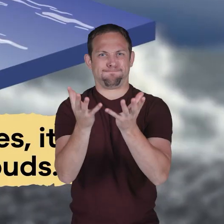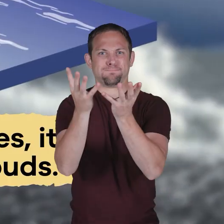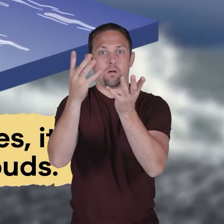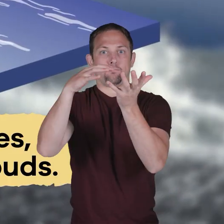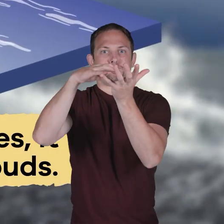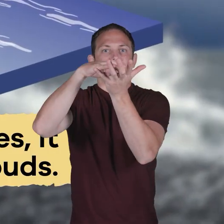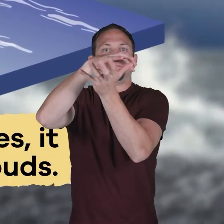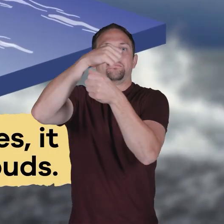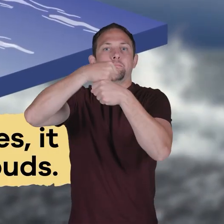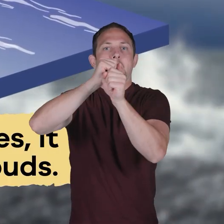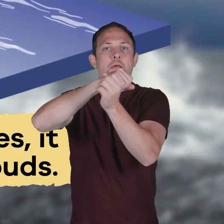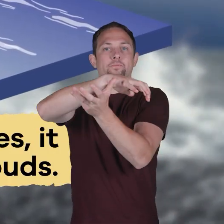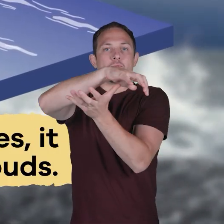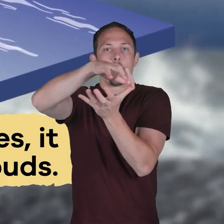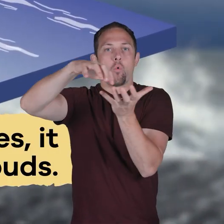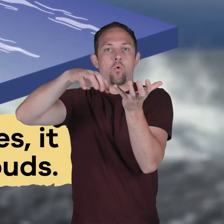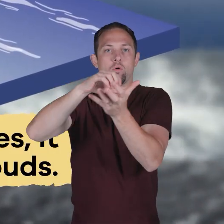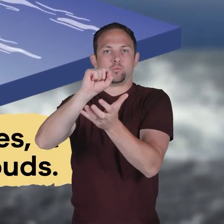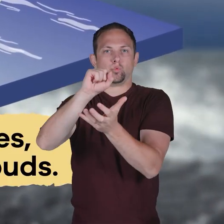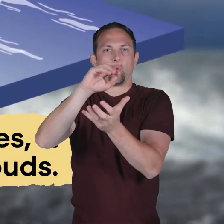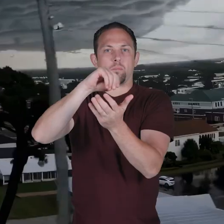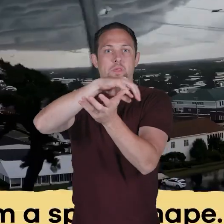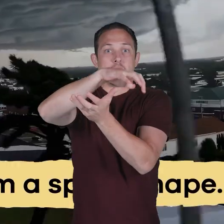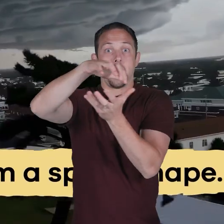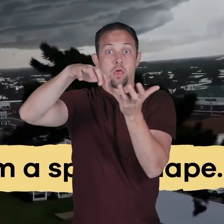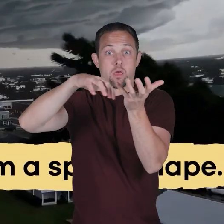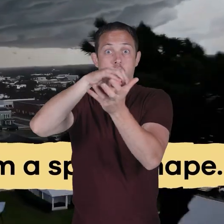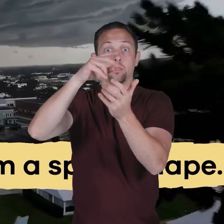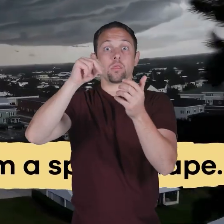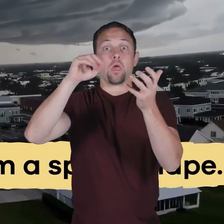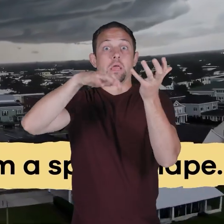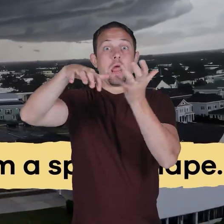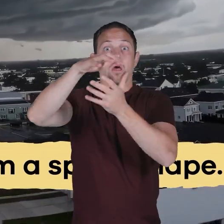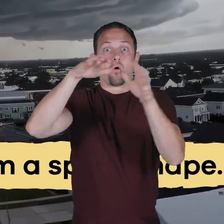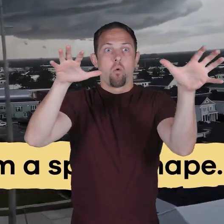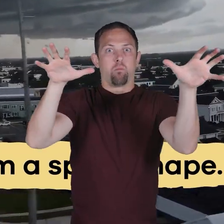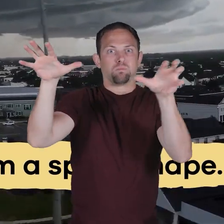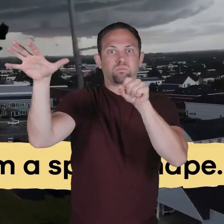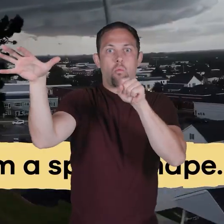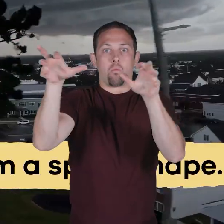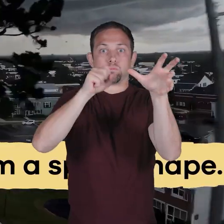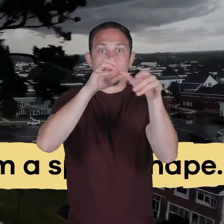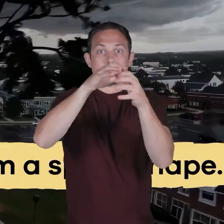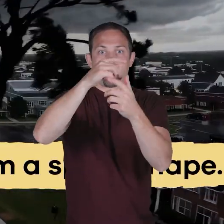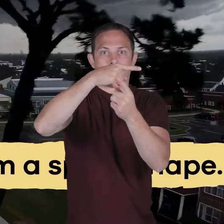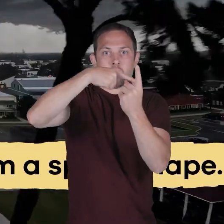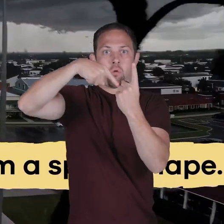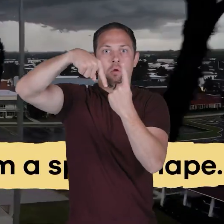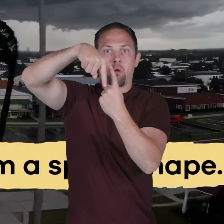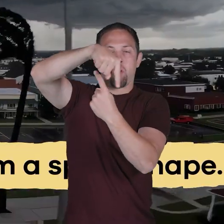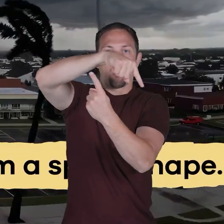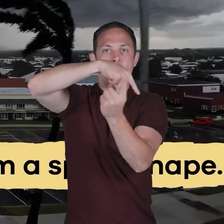starts to form storm clouds. These storm clouds gather and form a spiral shape.